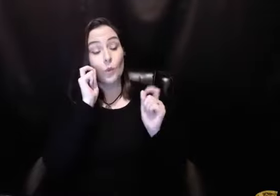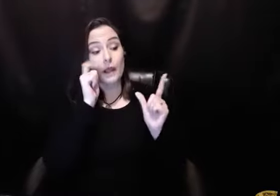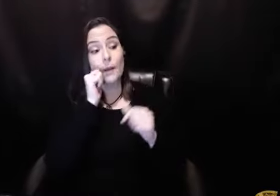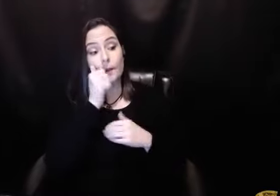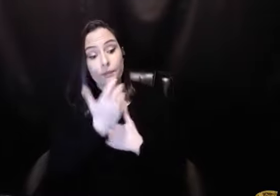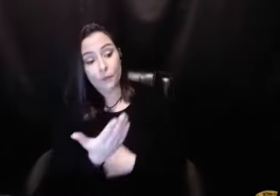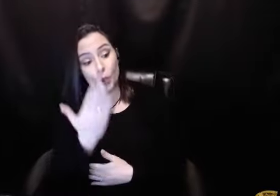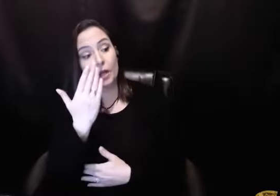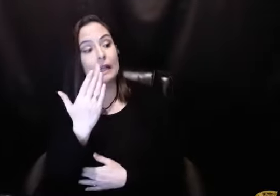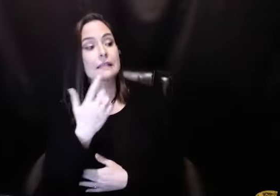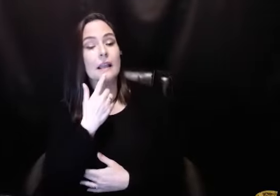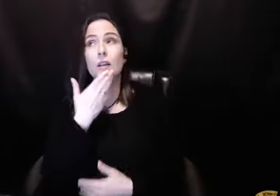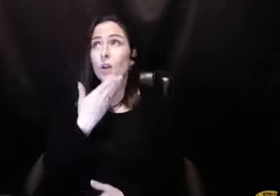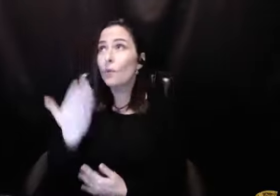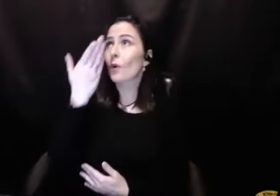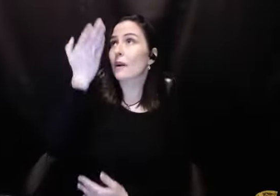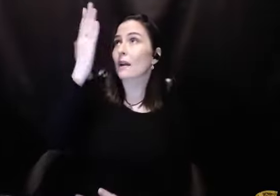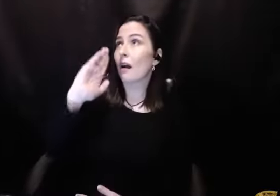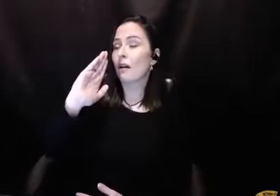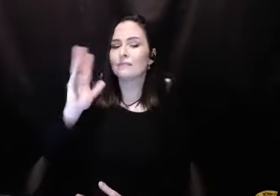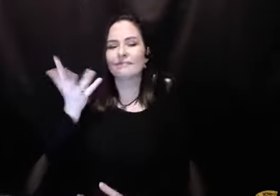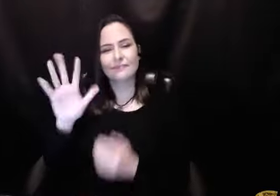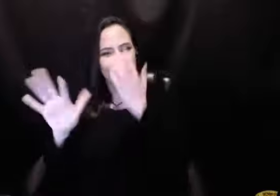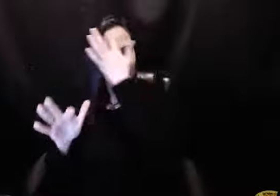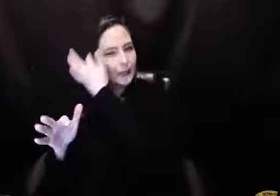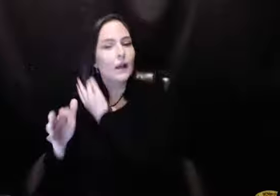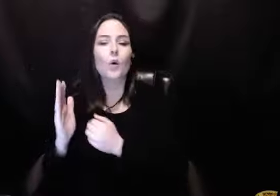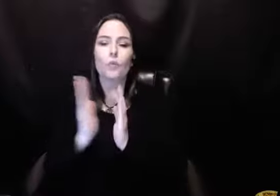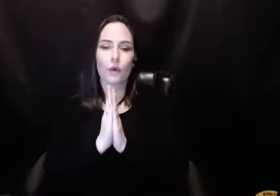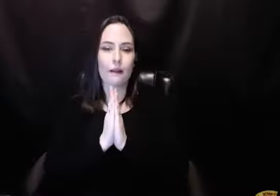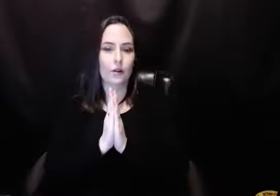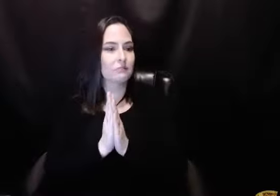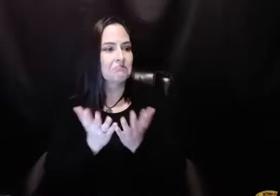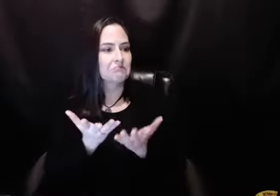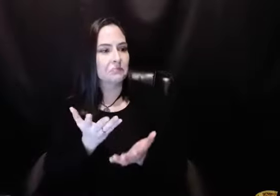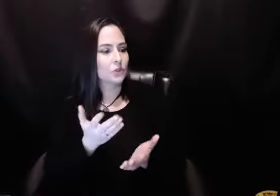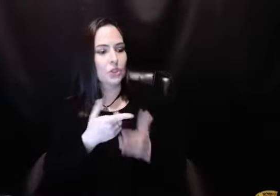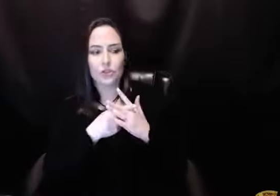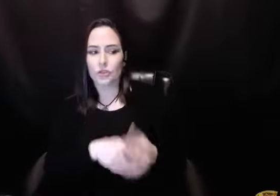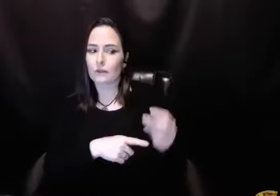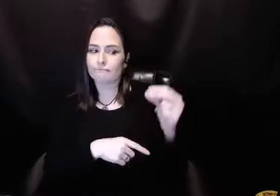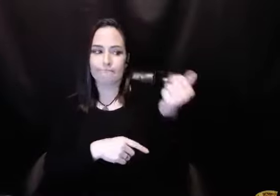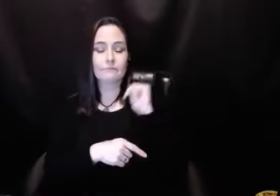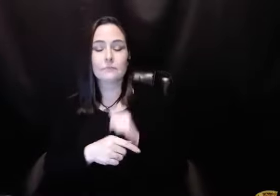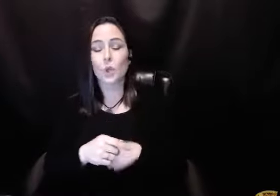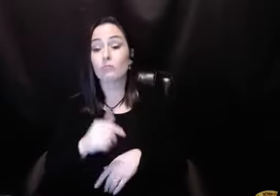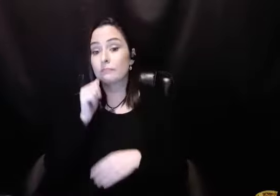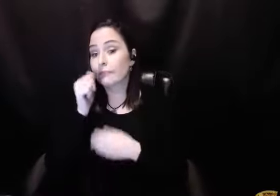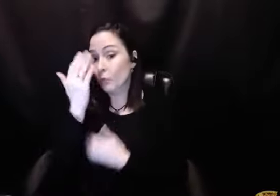to this very day. Say out loud, good morning, God. It's kind of like a prayer. Start praying